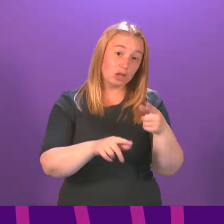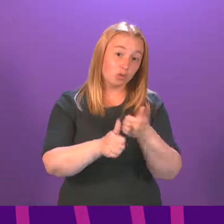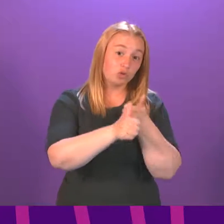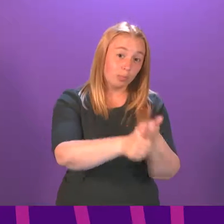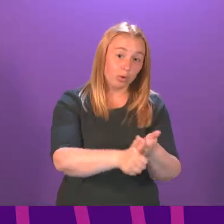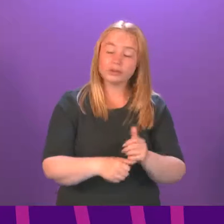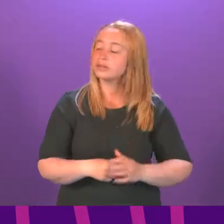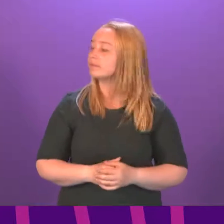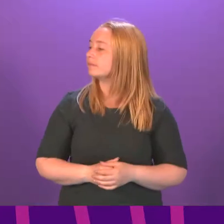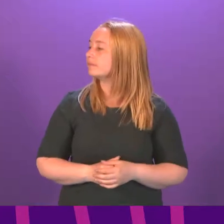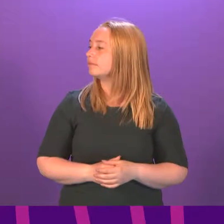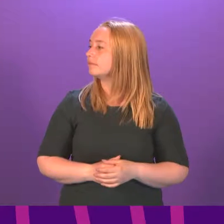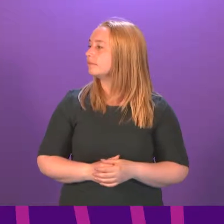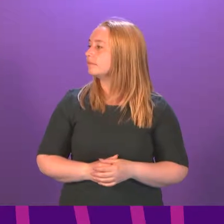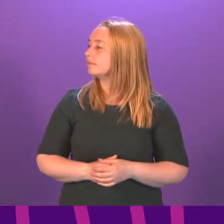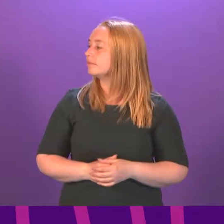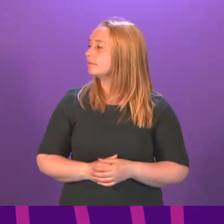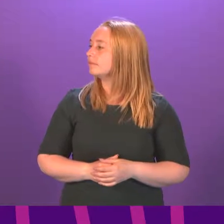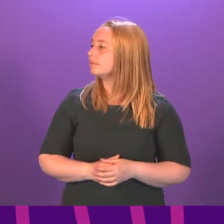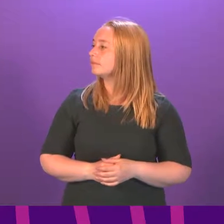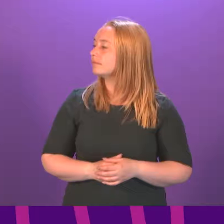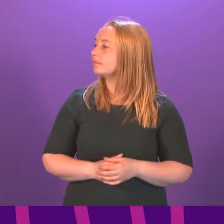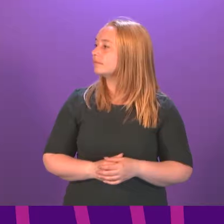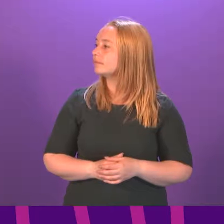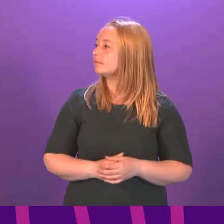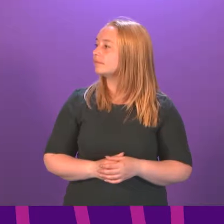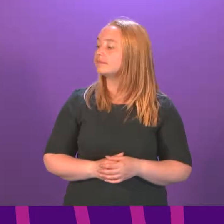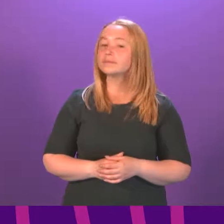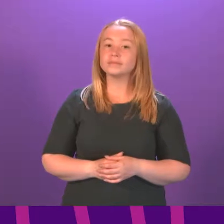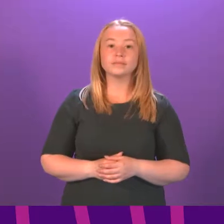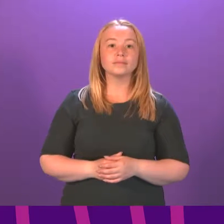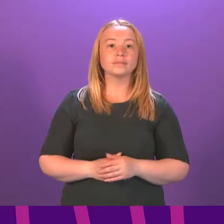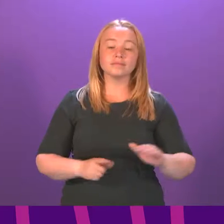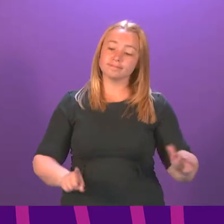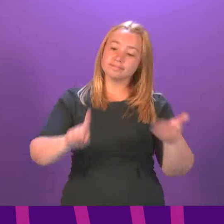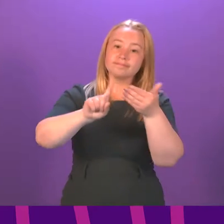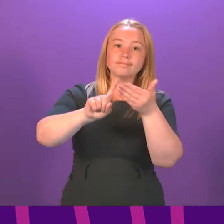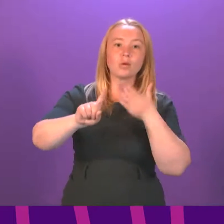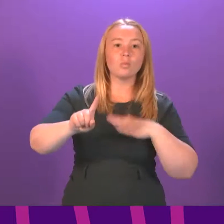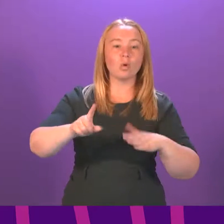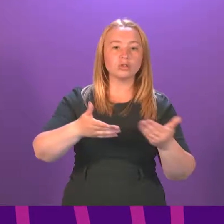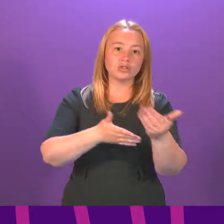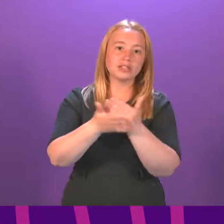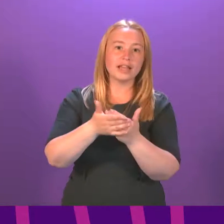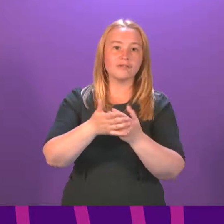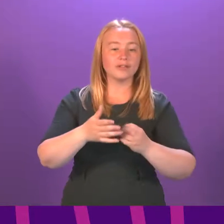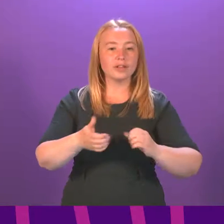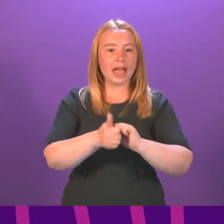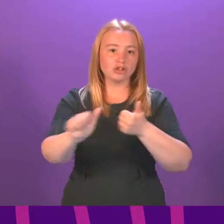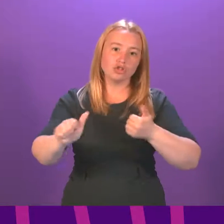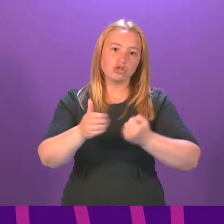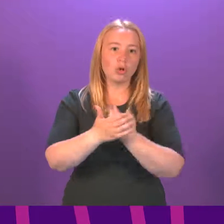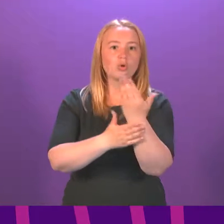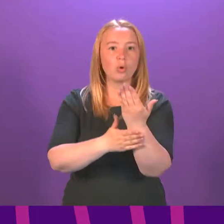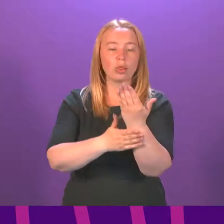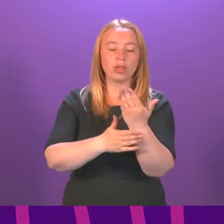Paul Sweeney. Thank you, Presiding Officer. I certainly share the objectives of saving and preserving industrial growth on the Clyde and, of course, the skilled jobs